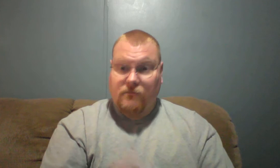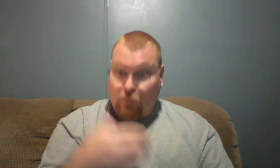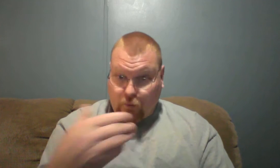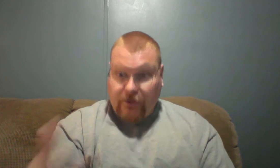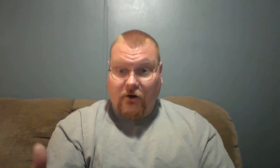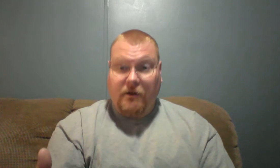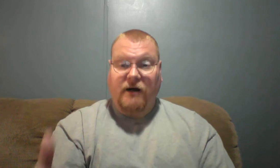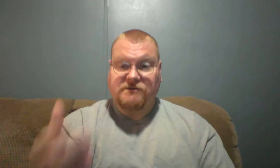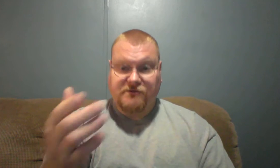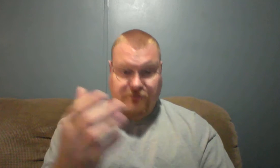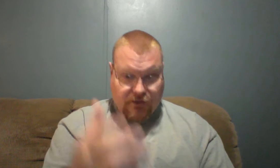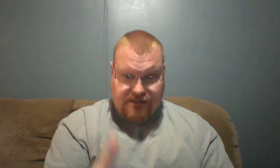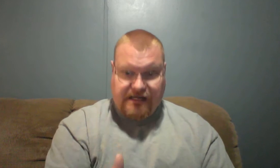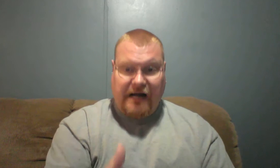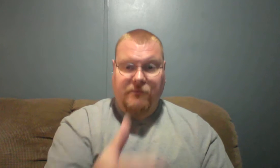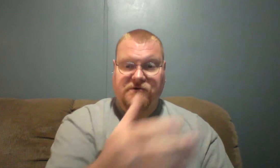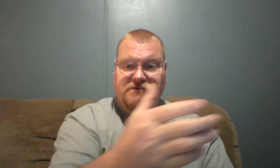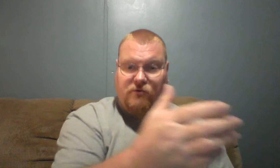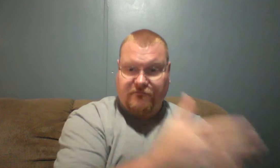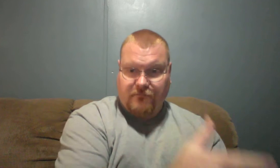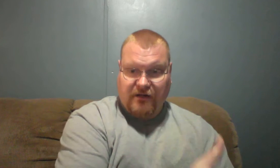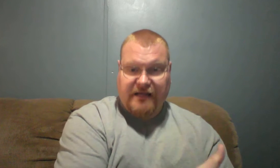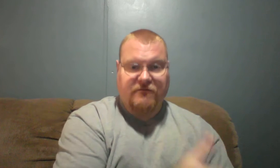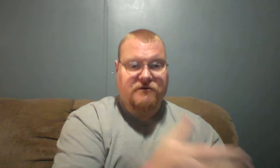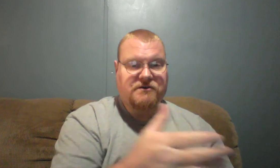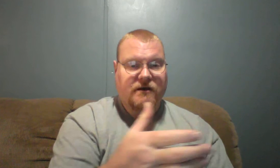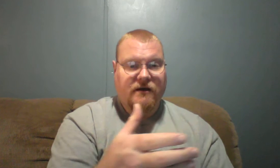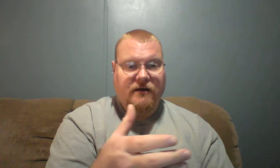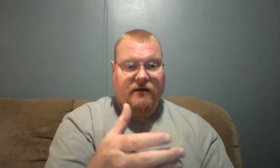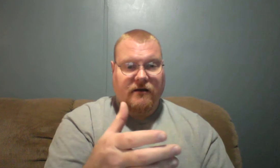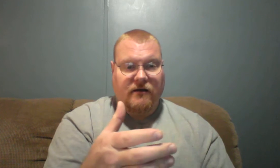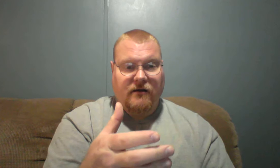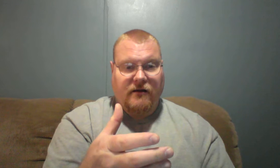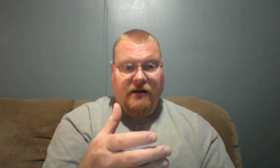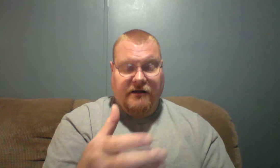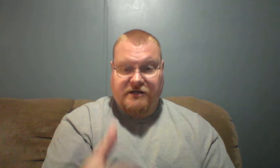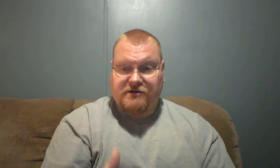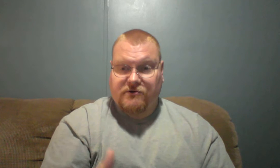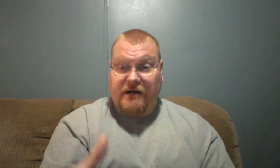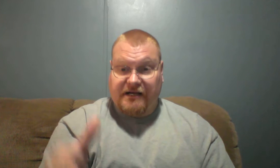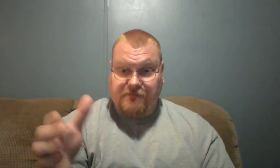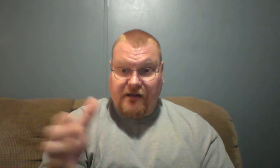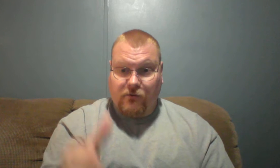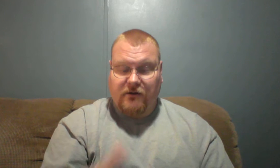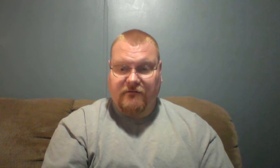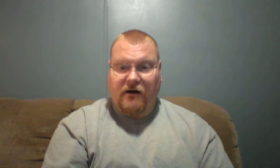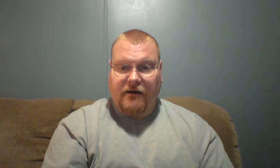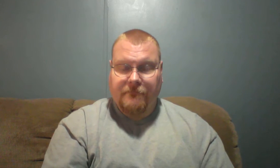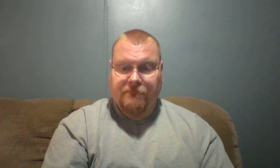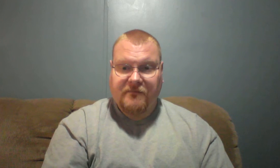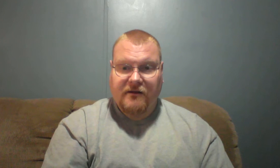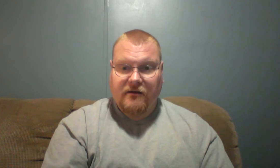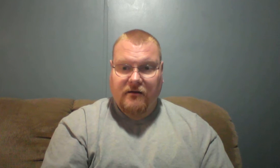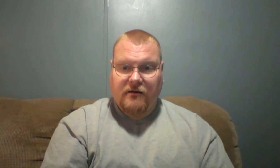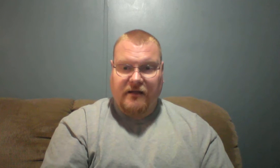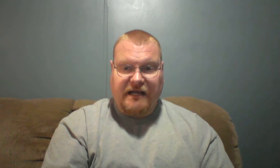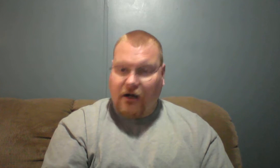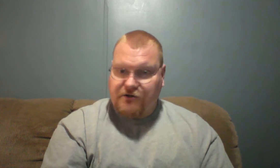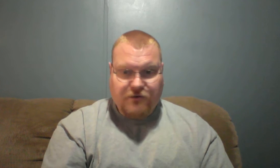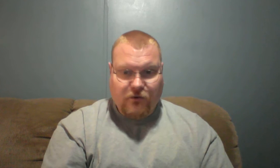We are apostles. We're disciples. We're believers in Jesus Christ by the will of God. He called you one